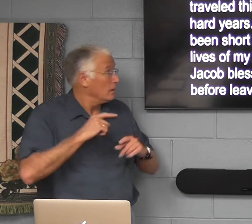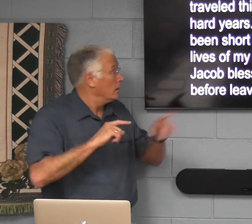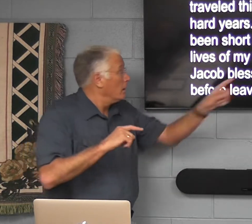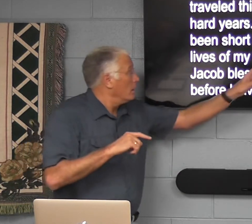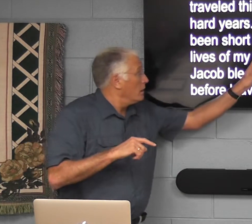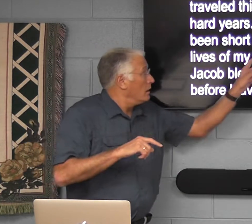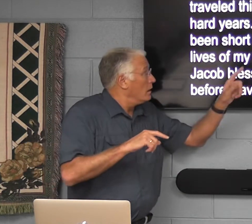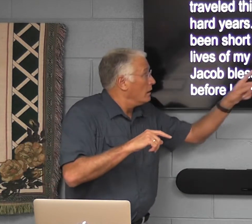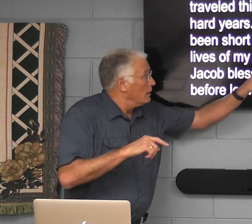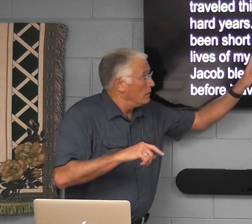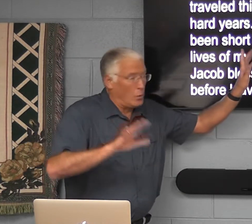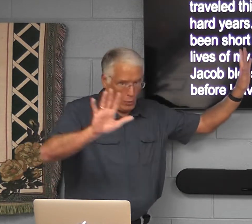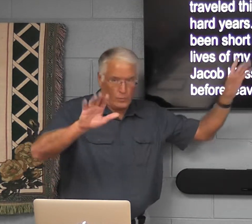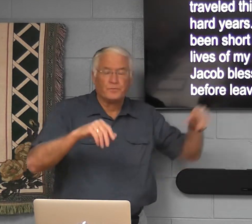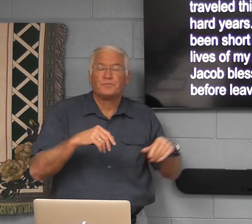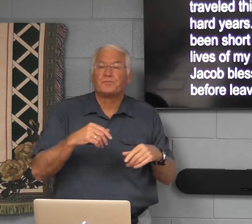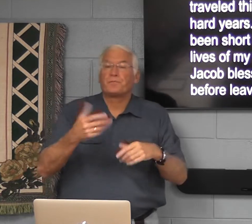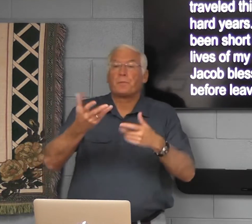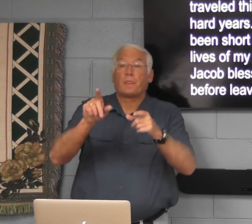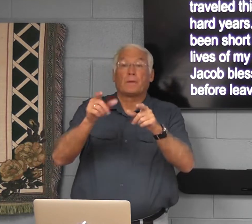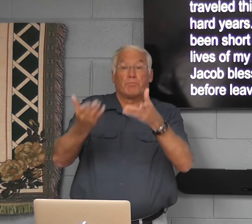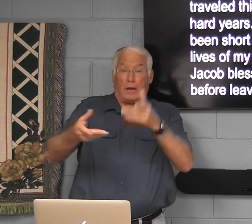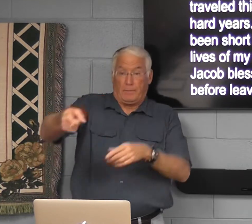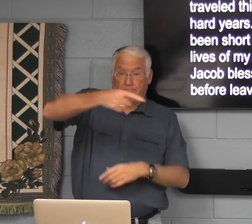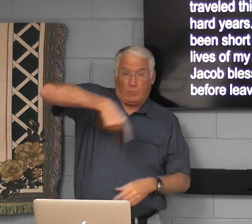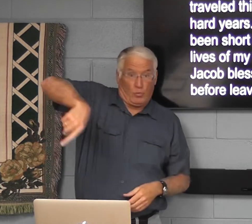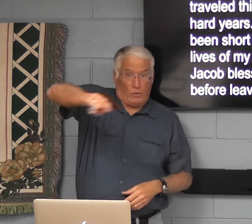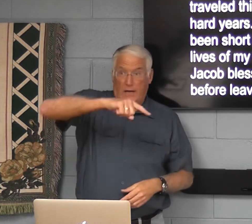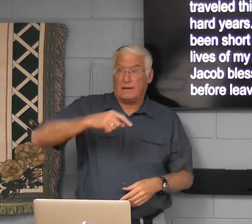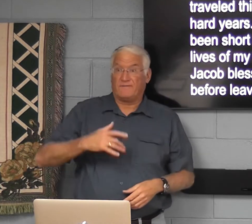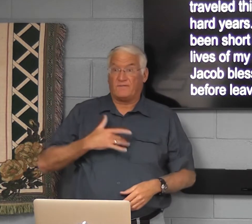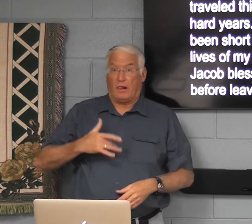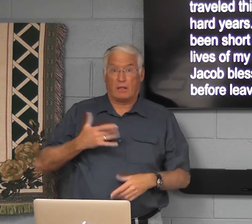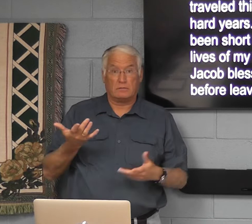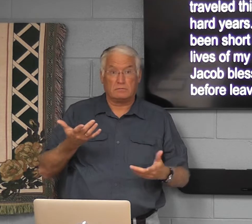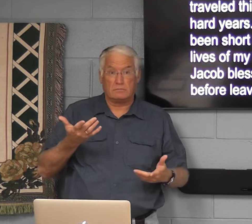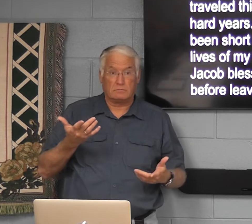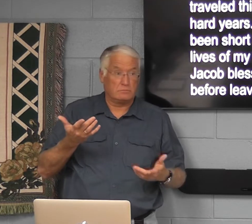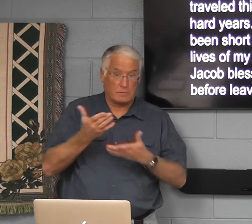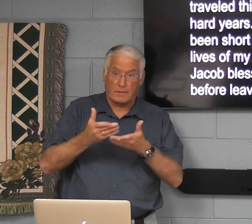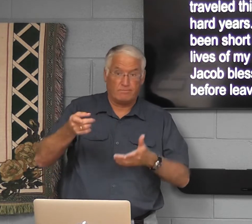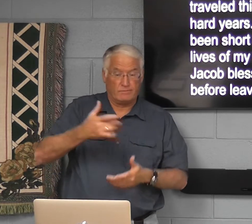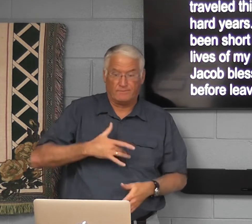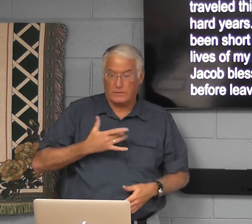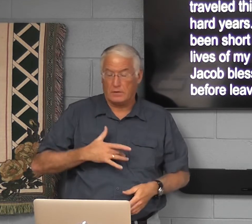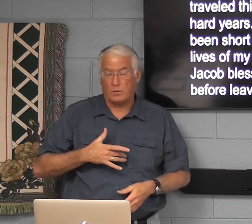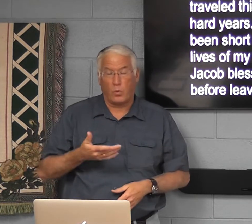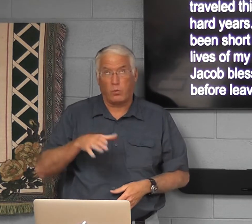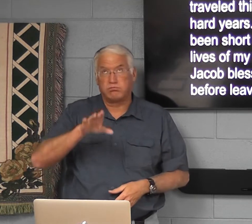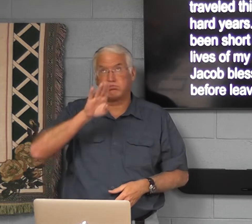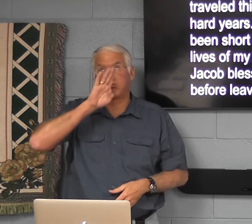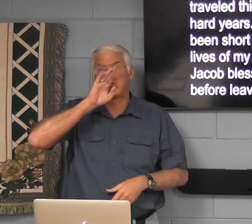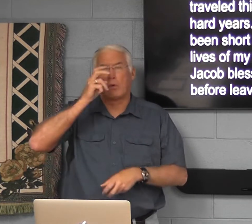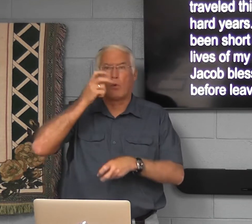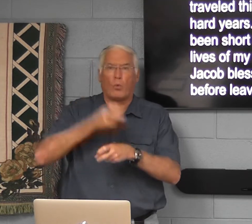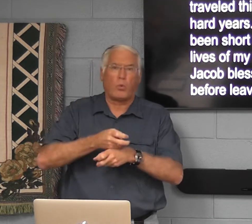So, says, maybe some of you feel, you know,